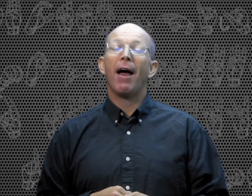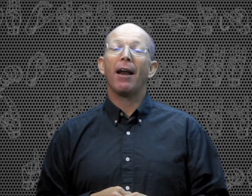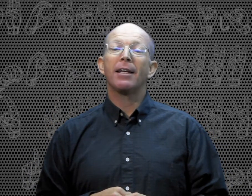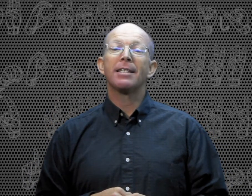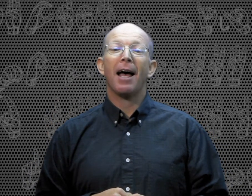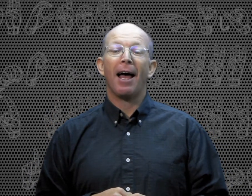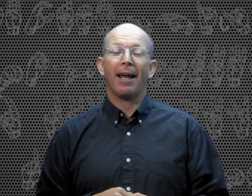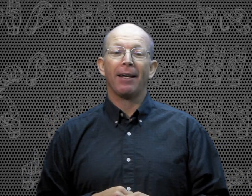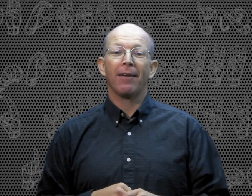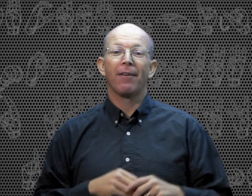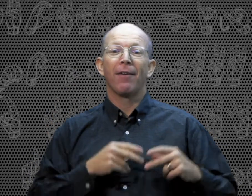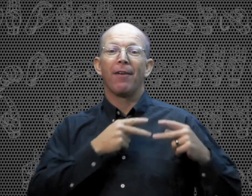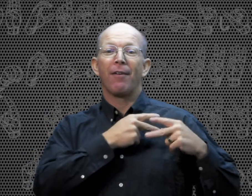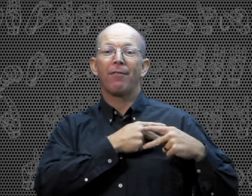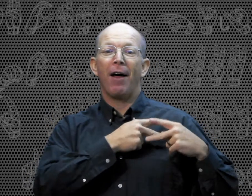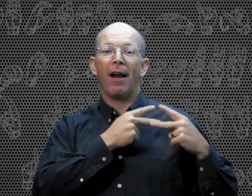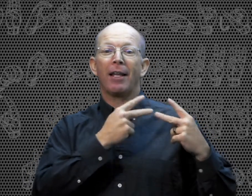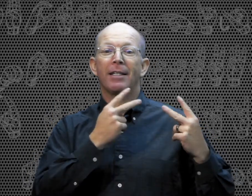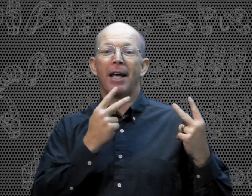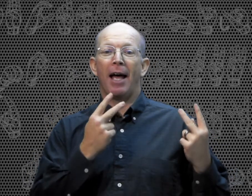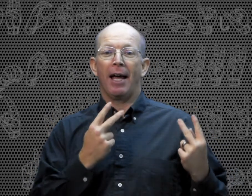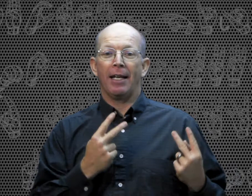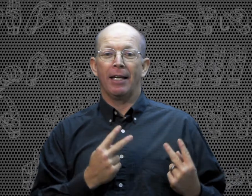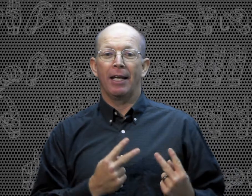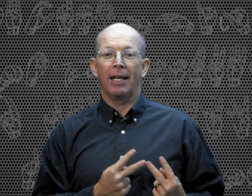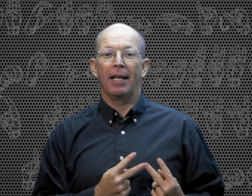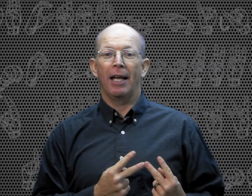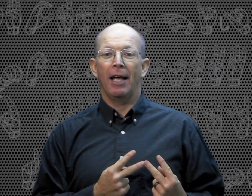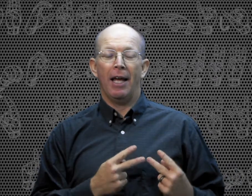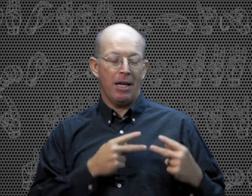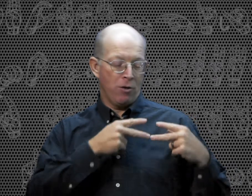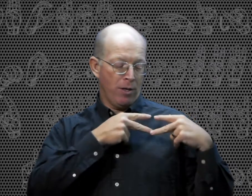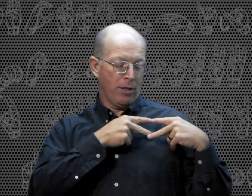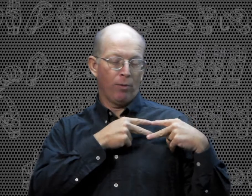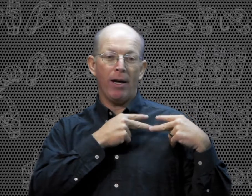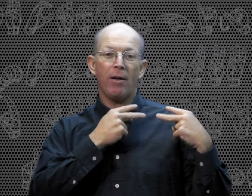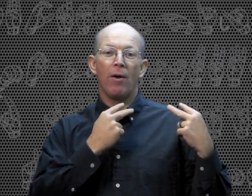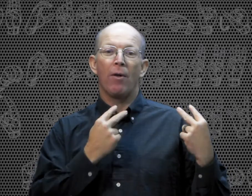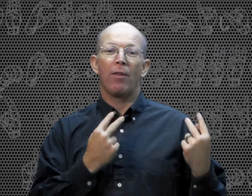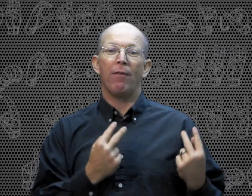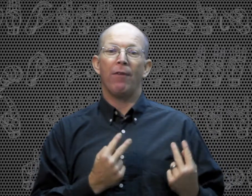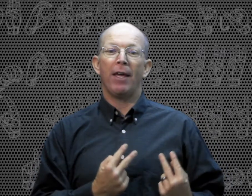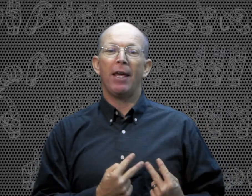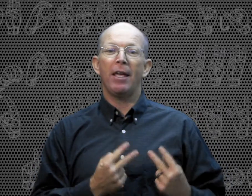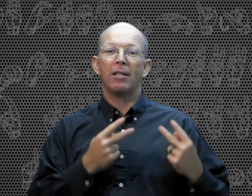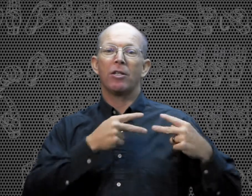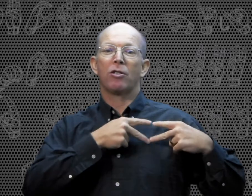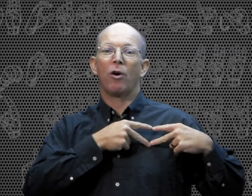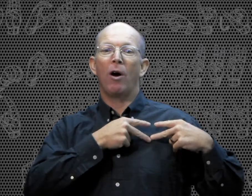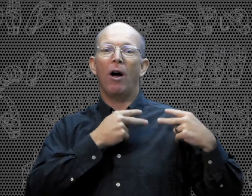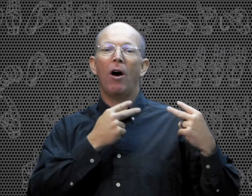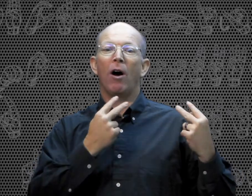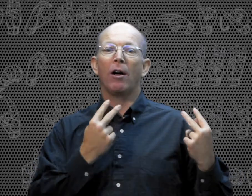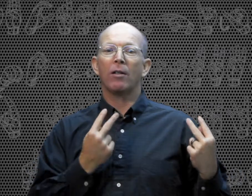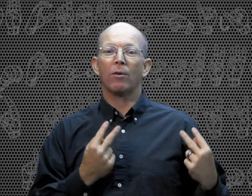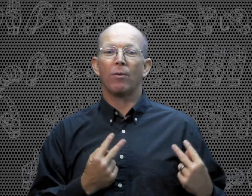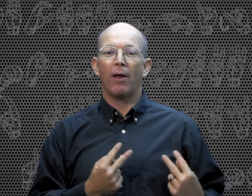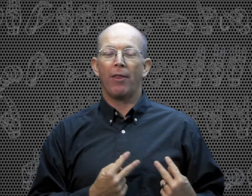Valentine. Valentine. I do it this way. The V. Just draw a heart with